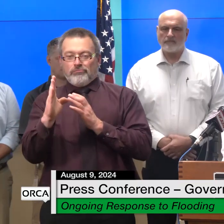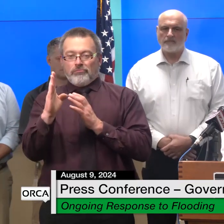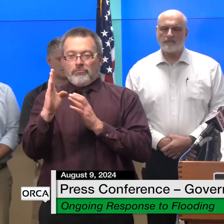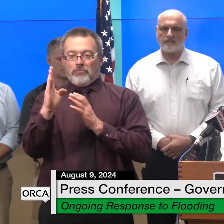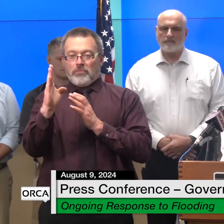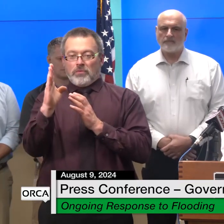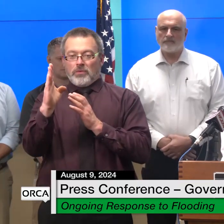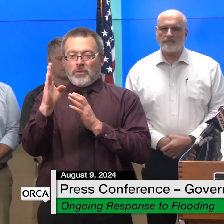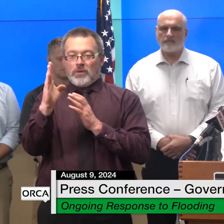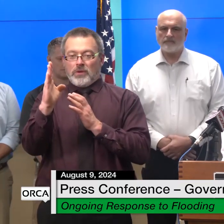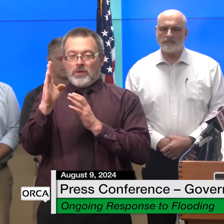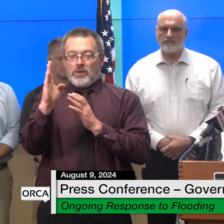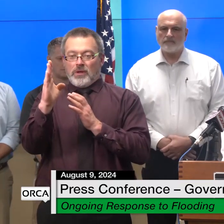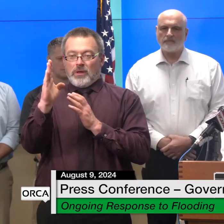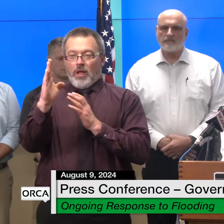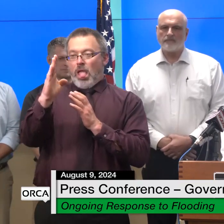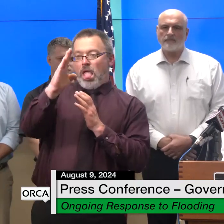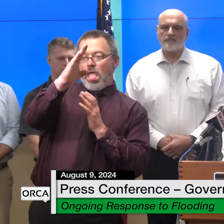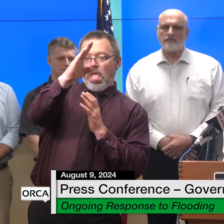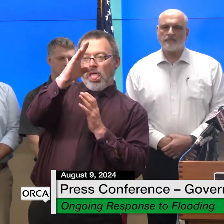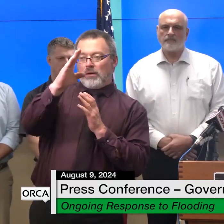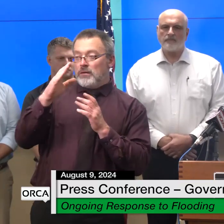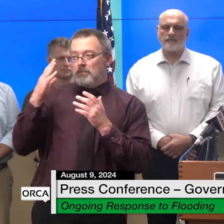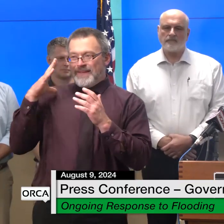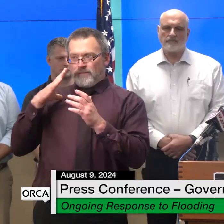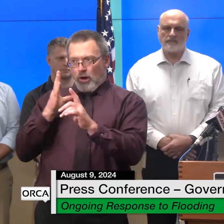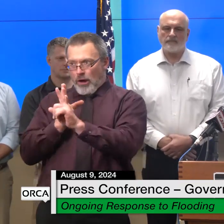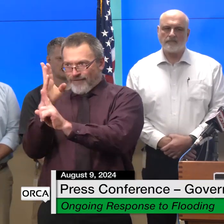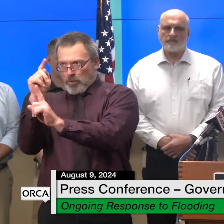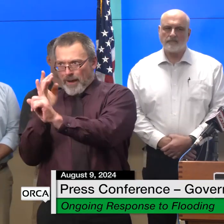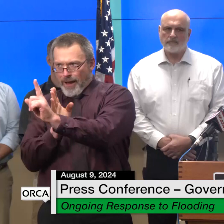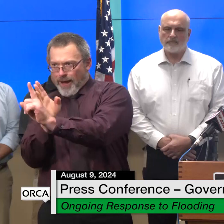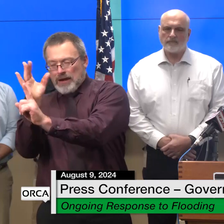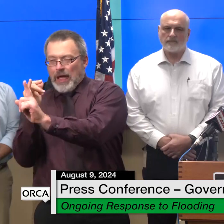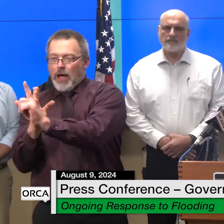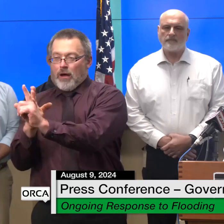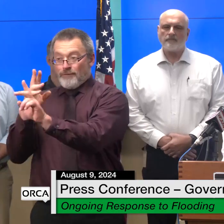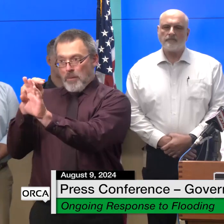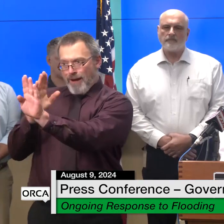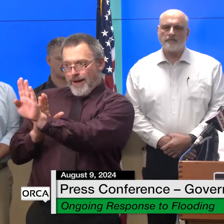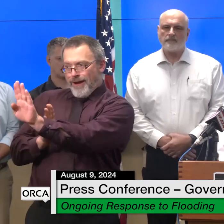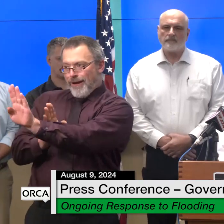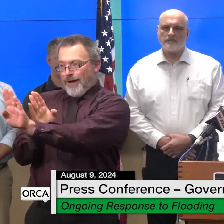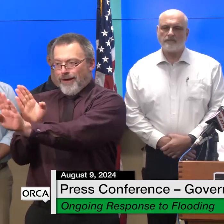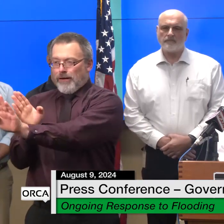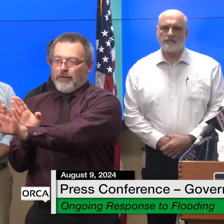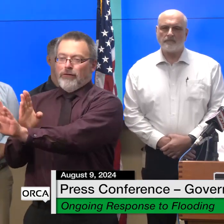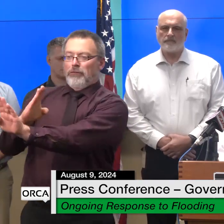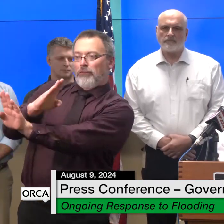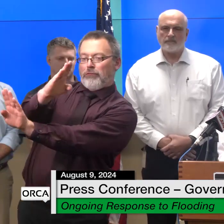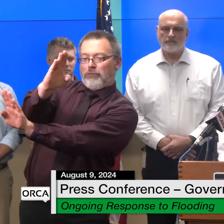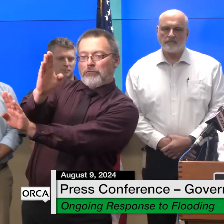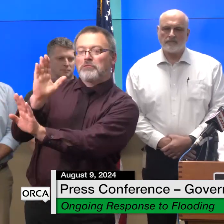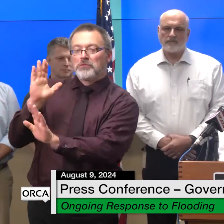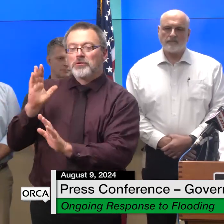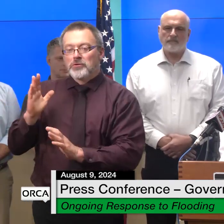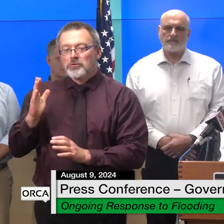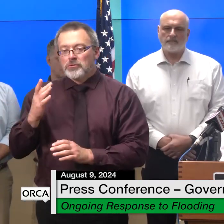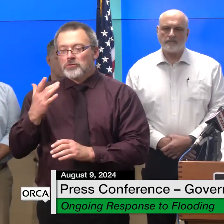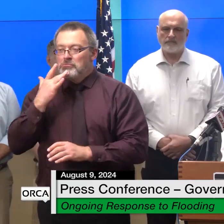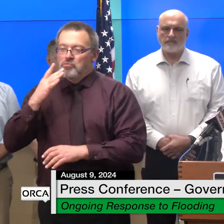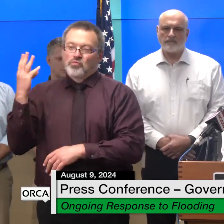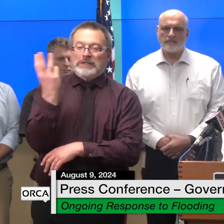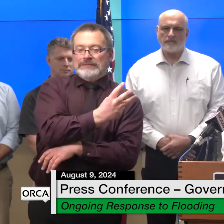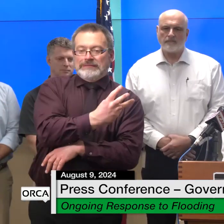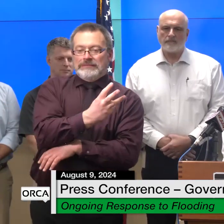longer in the eye of the storm but it will impact the western side of the state later today and the vast majority